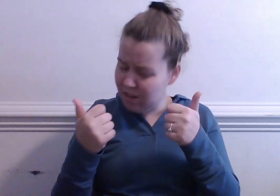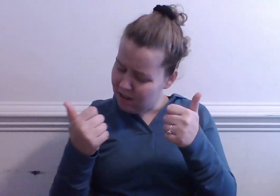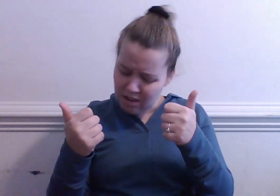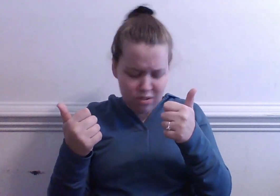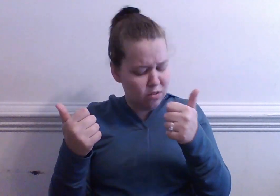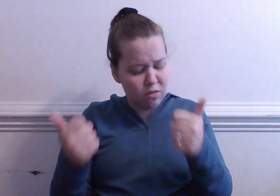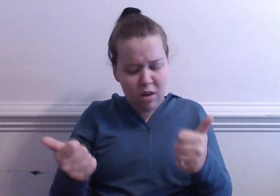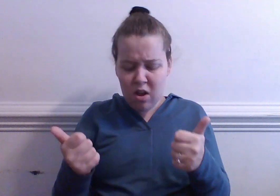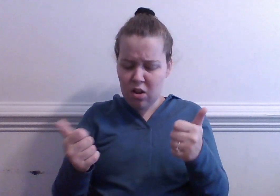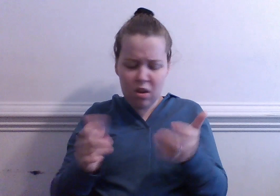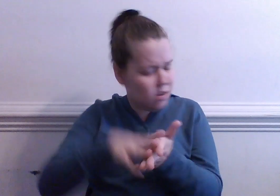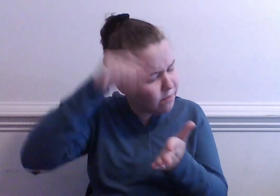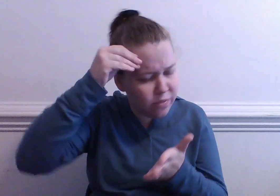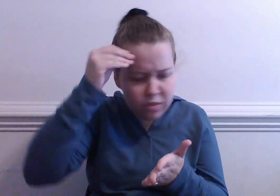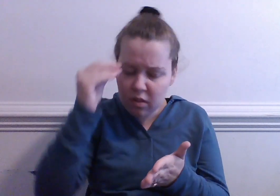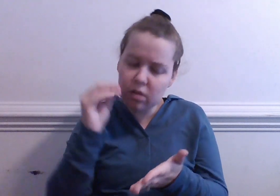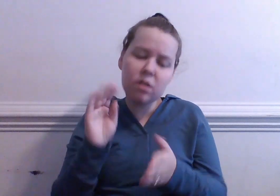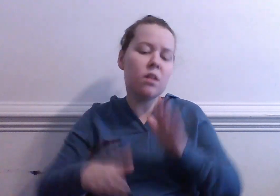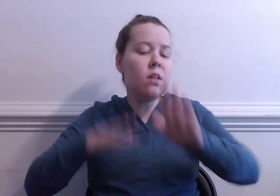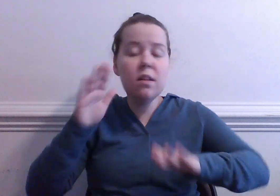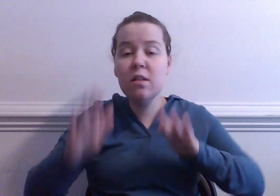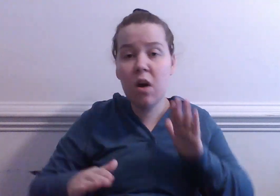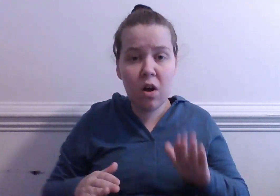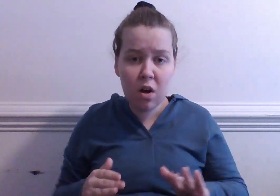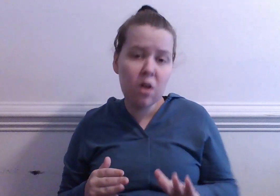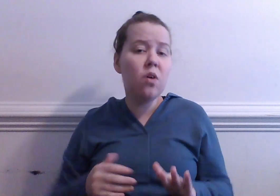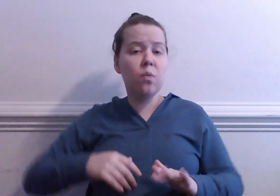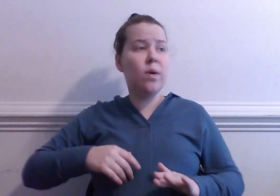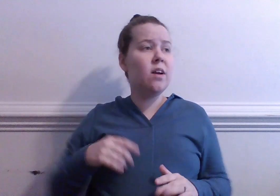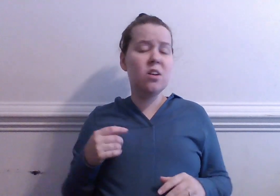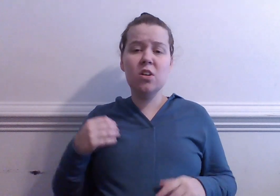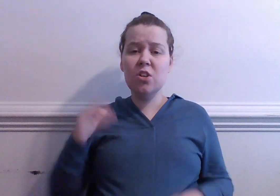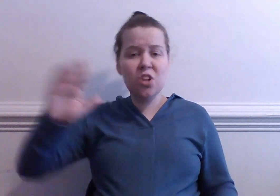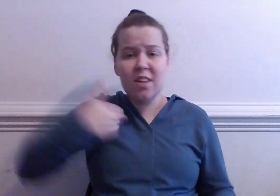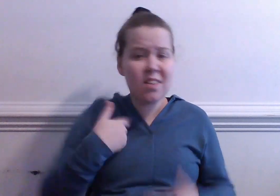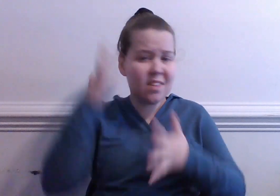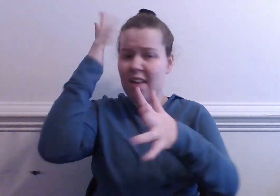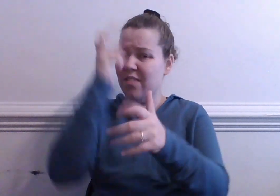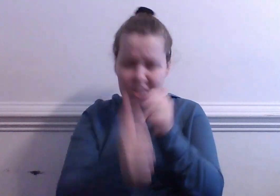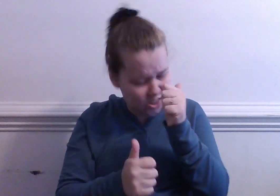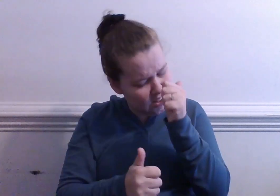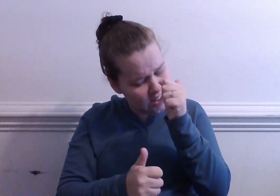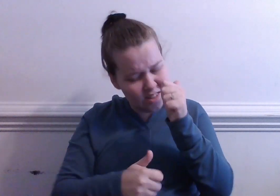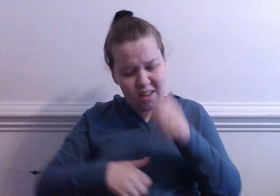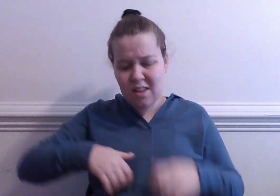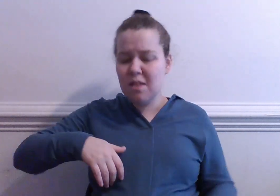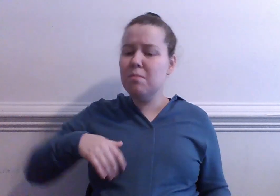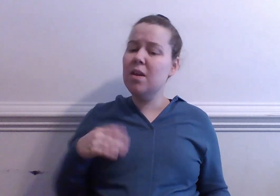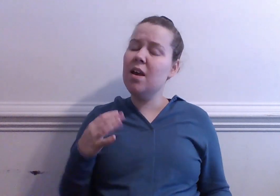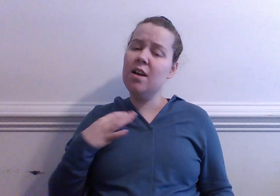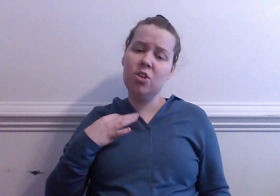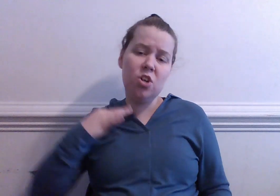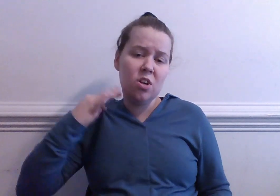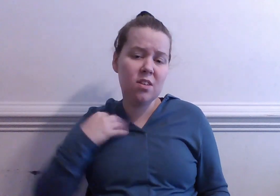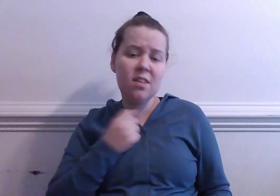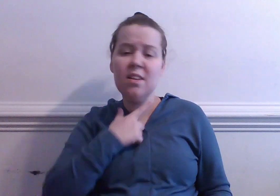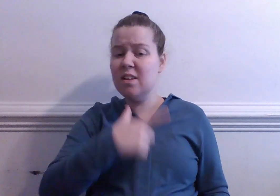Underneath it all, we're just savages Hidden behind shirts, ties and